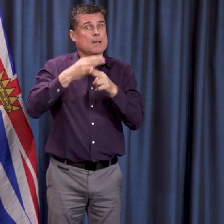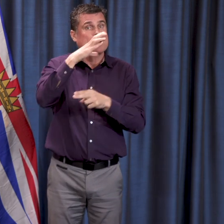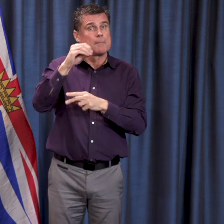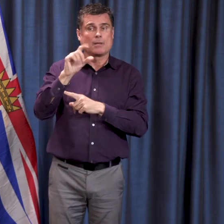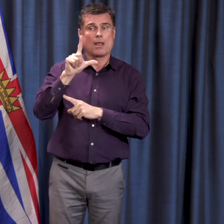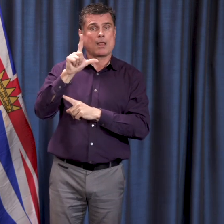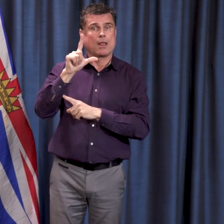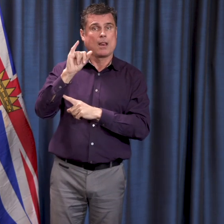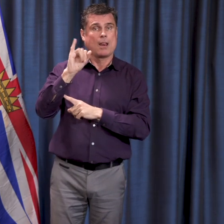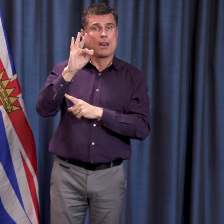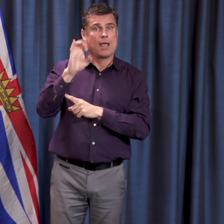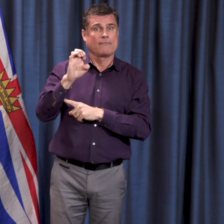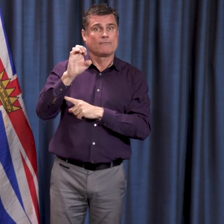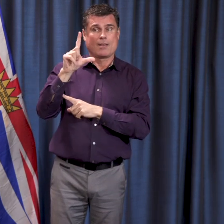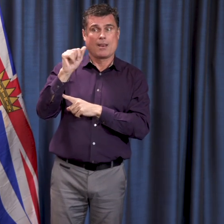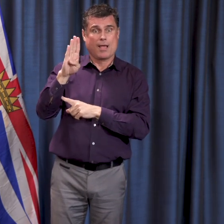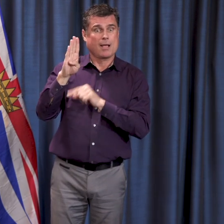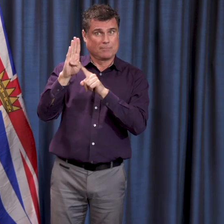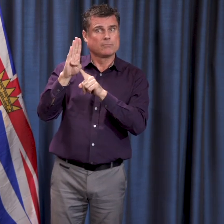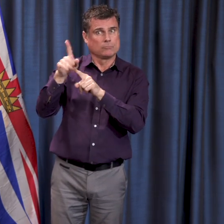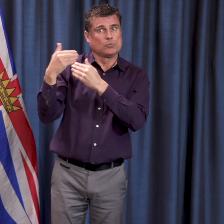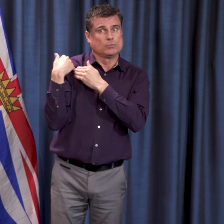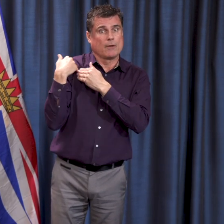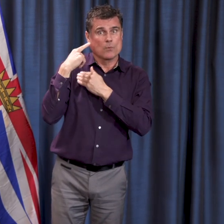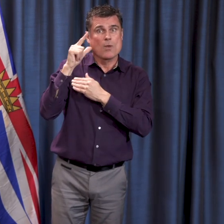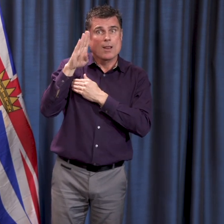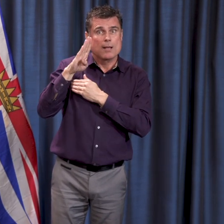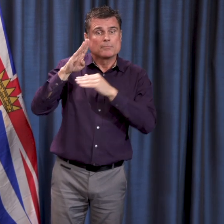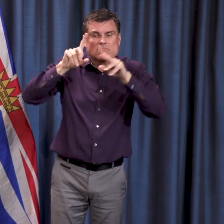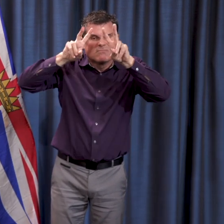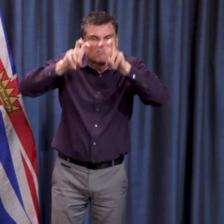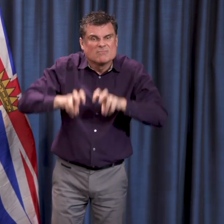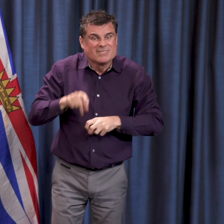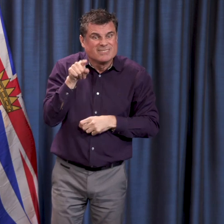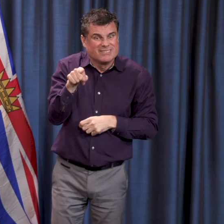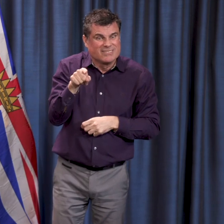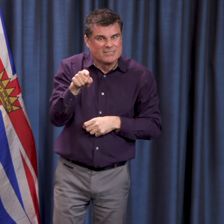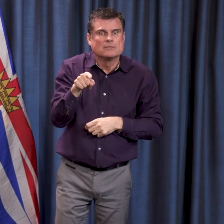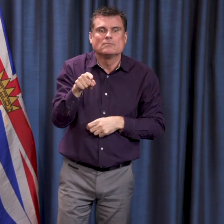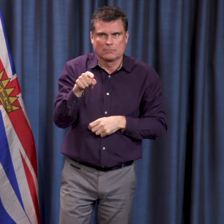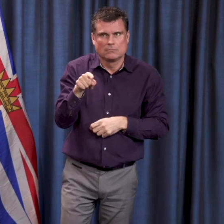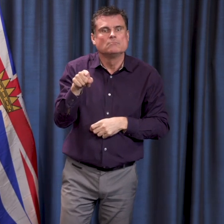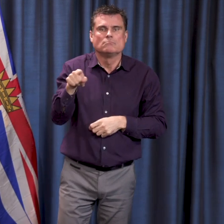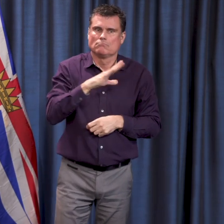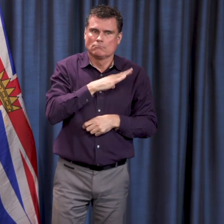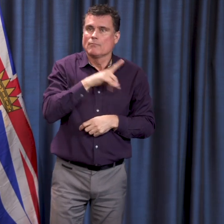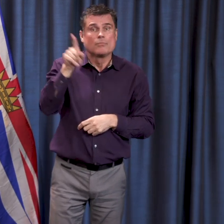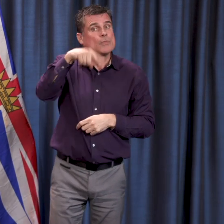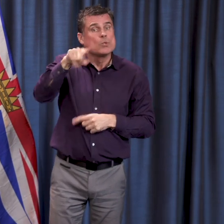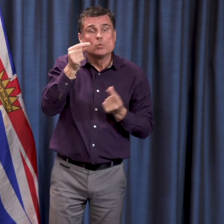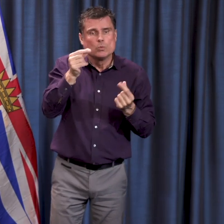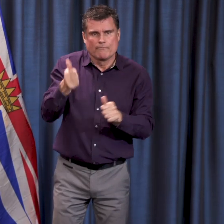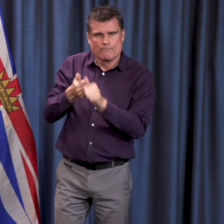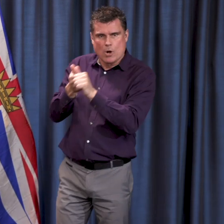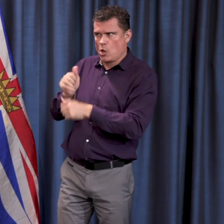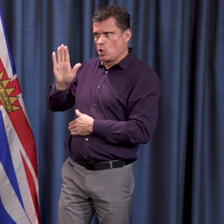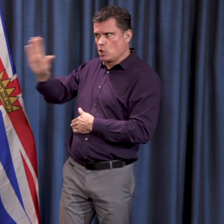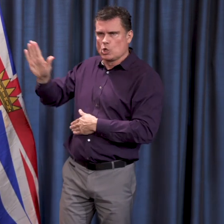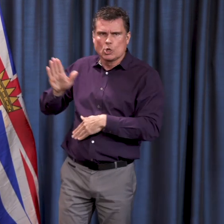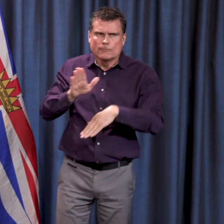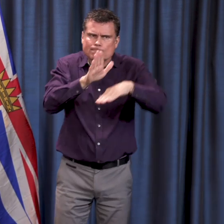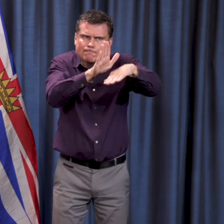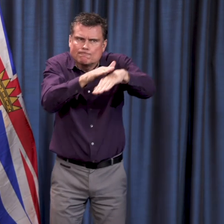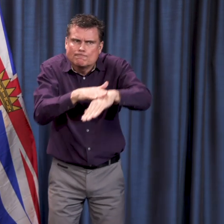and to do and to follow the direction, the science-based direction, of Dr. Henry. I wanted to also acknowledge the extraordinary